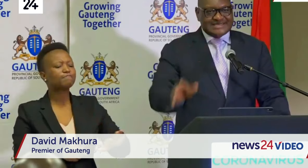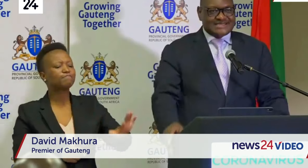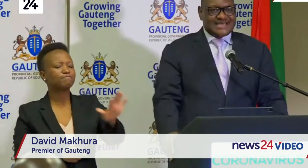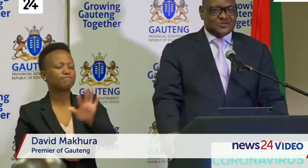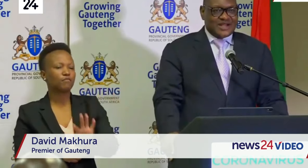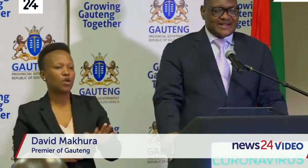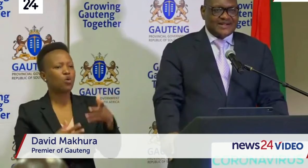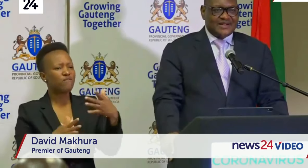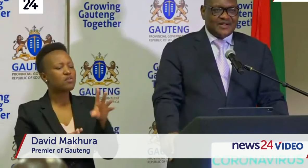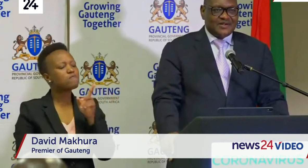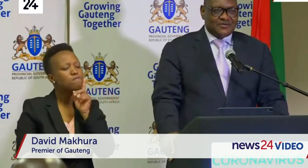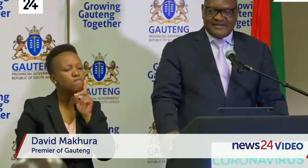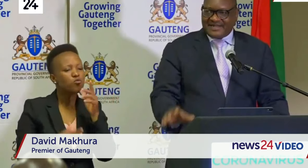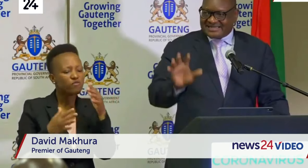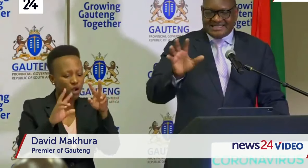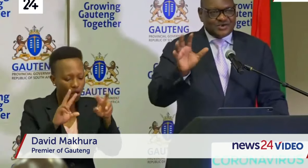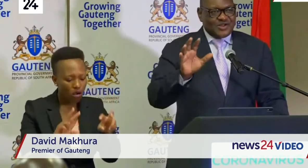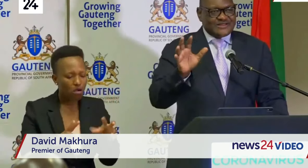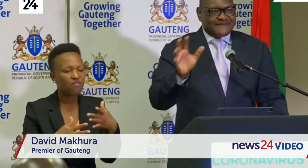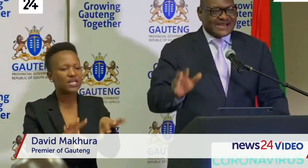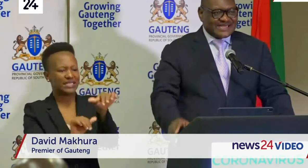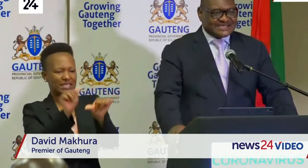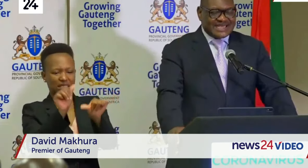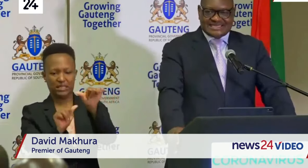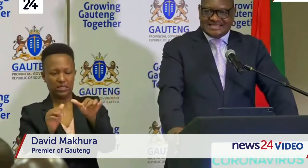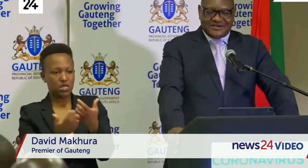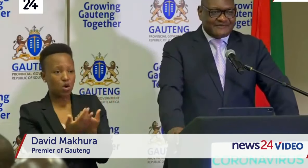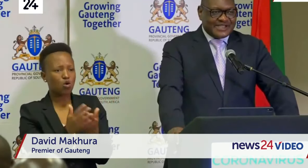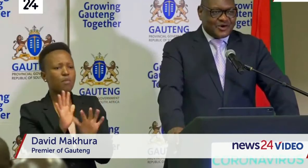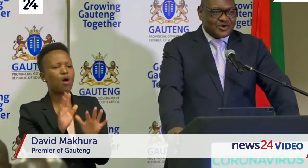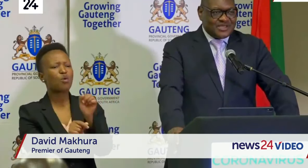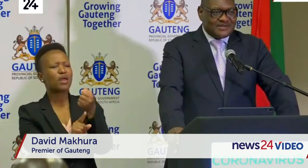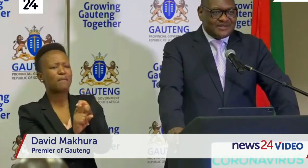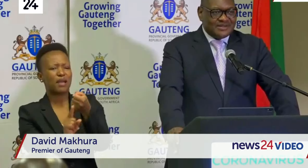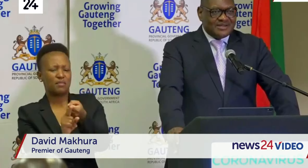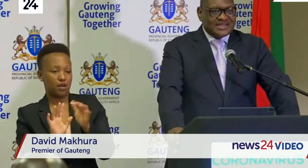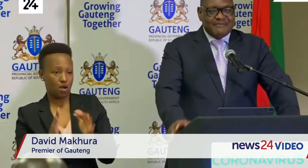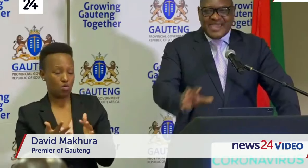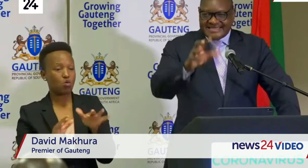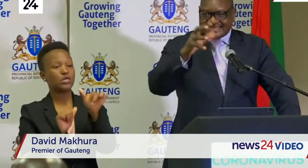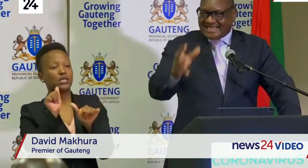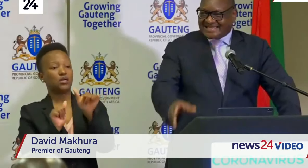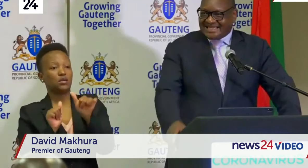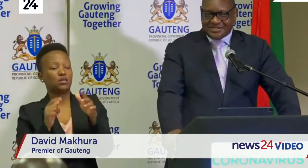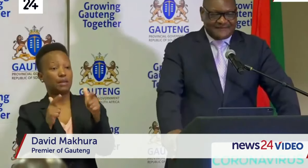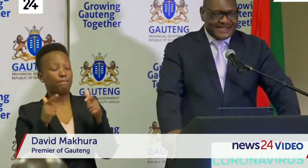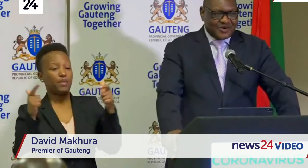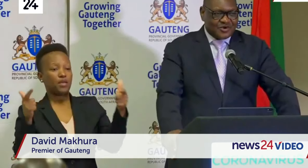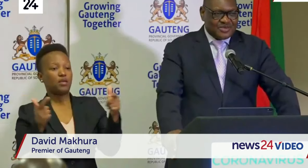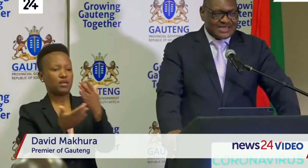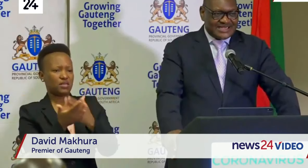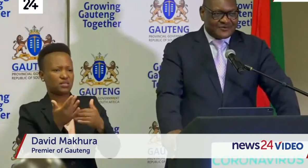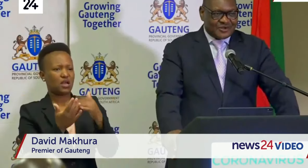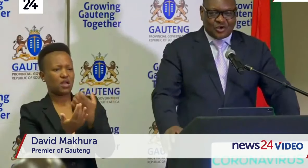completed that work. We have assessed all the various sectors of our economy, the major sectors of our